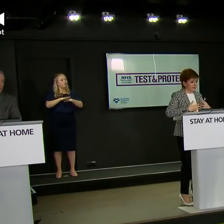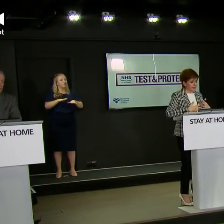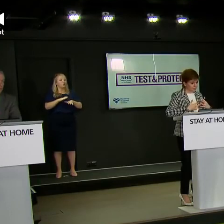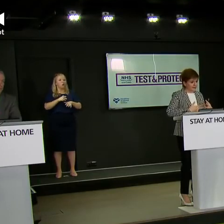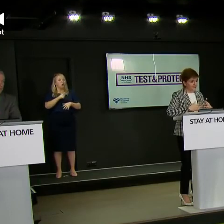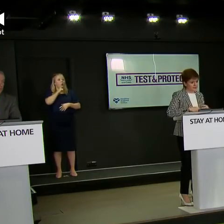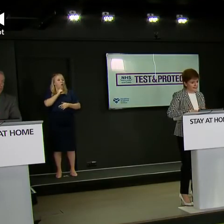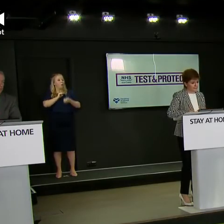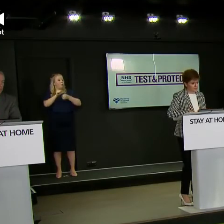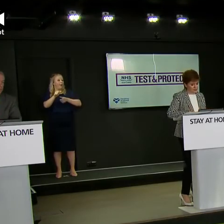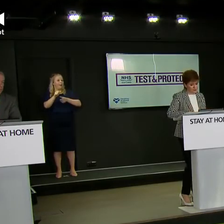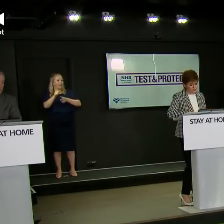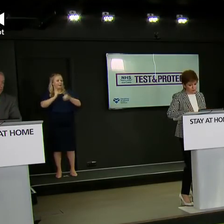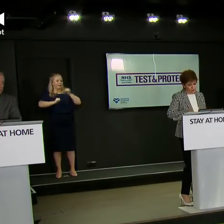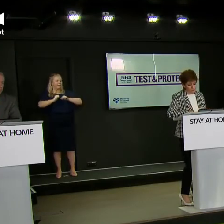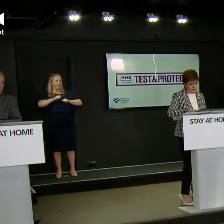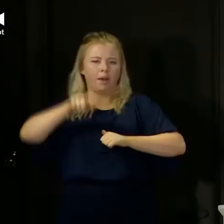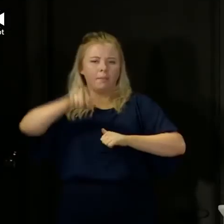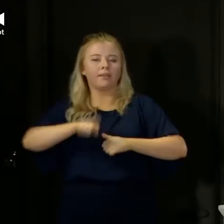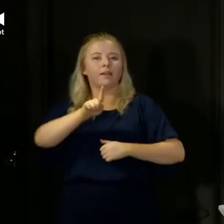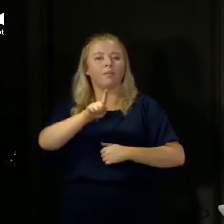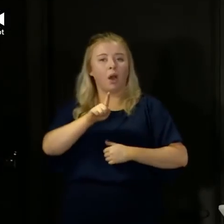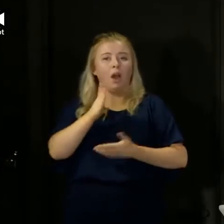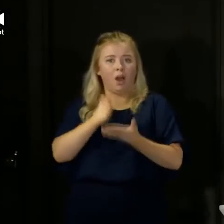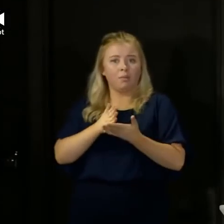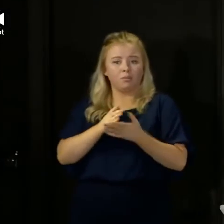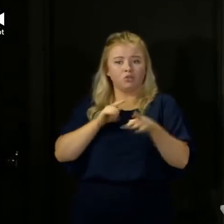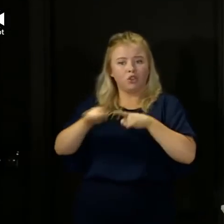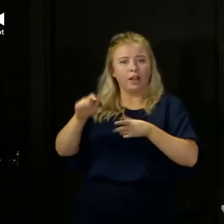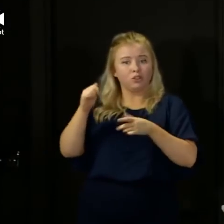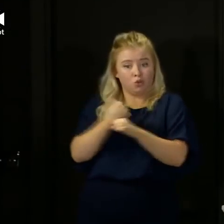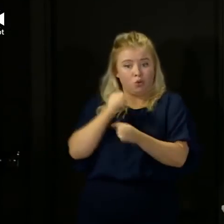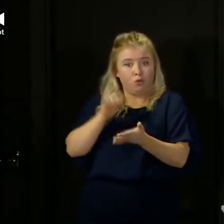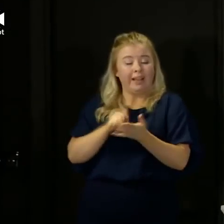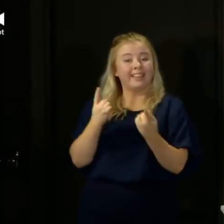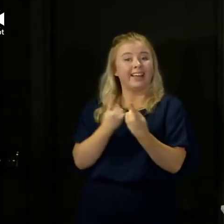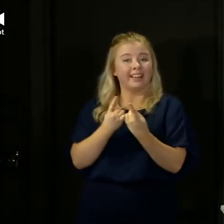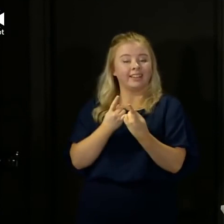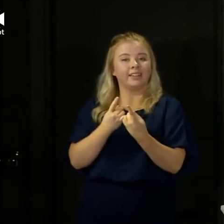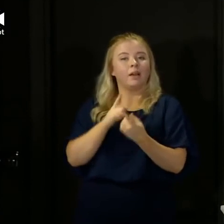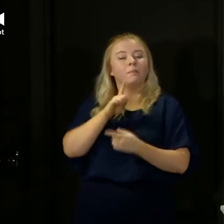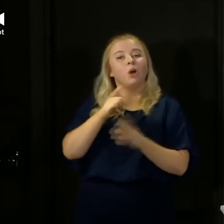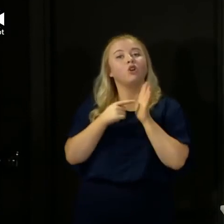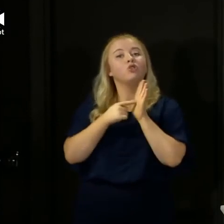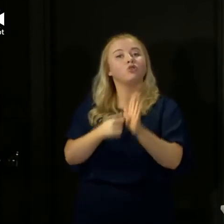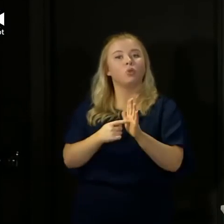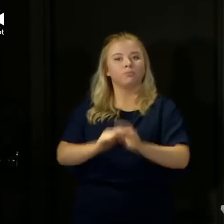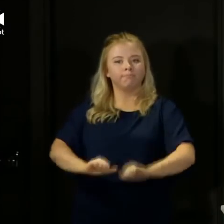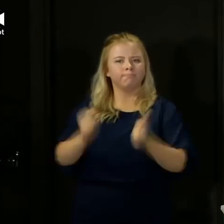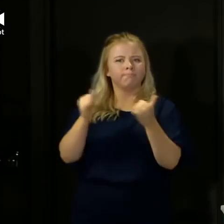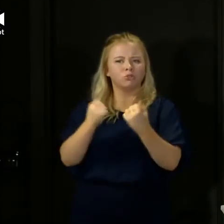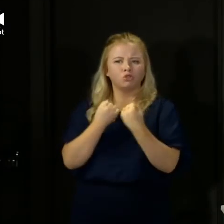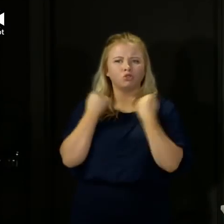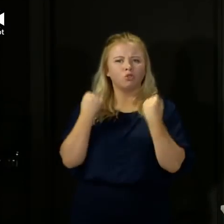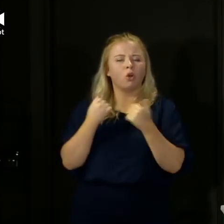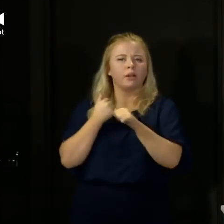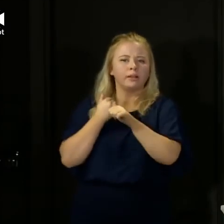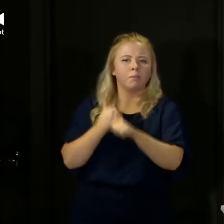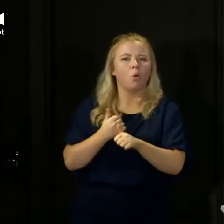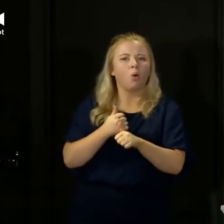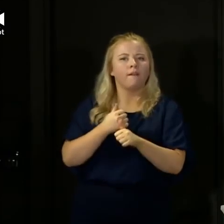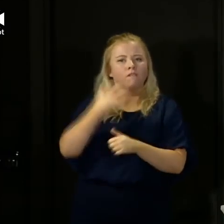right things based on the information we've got. But of course, it shows right now strong support for the